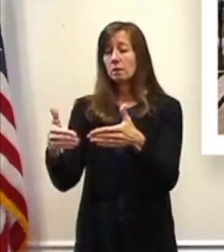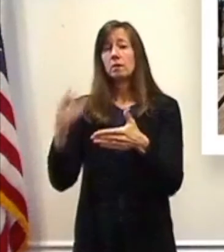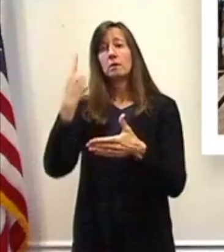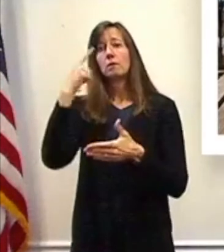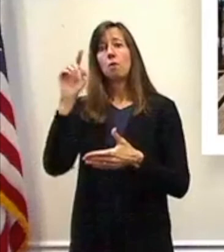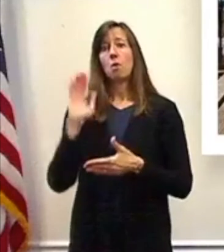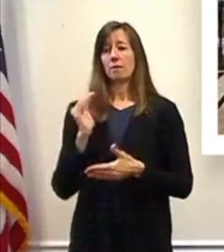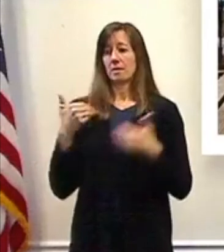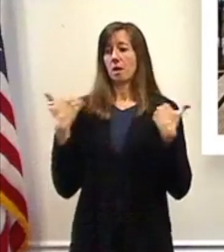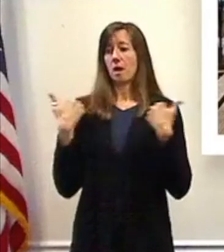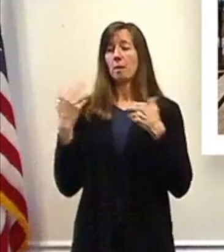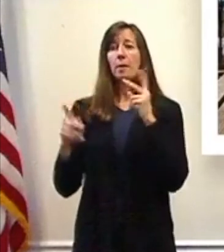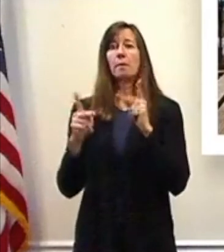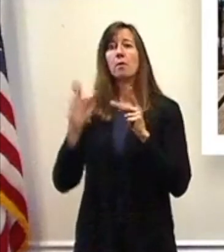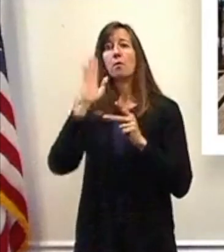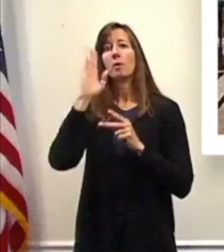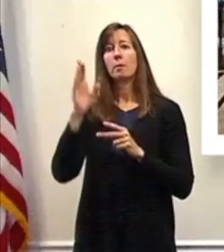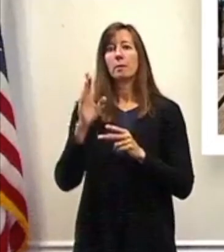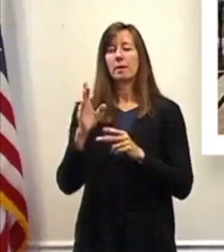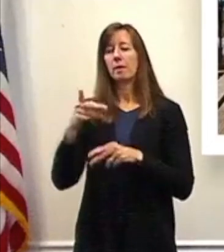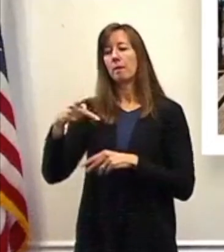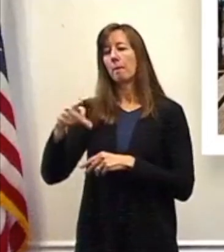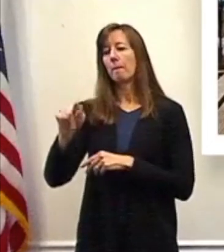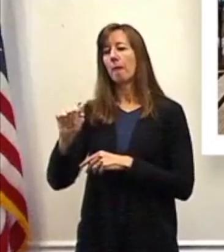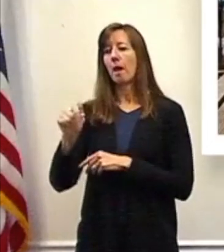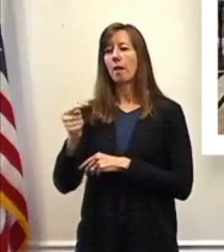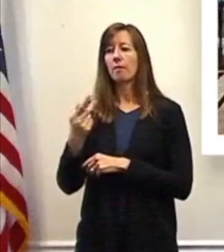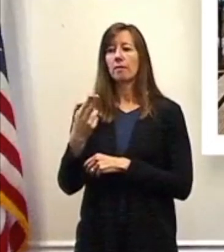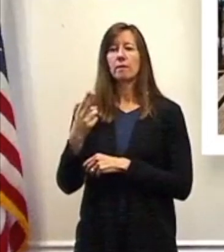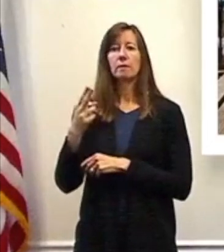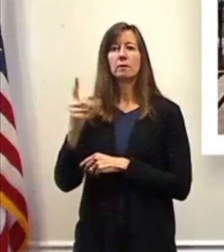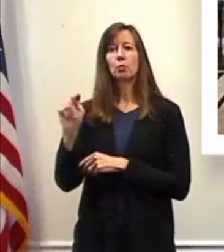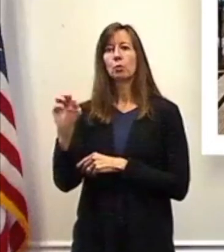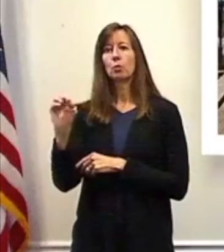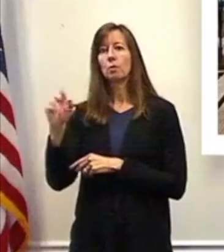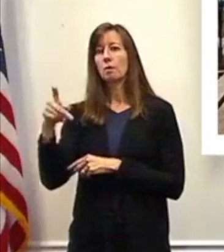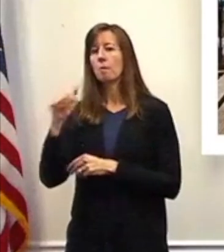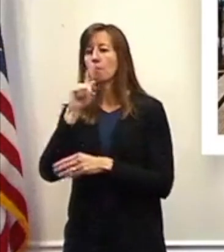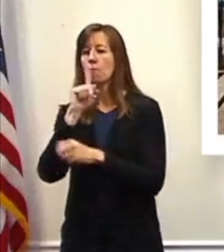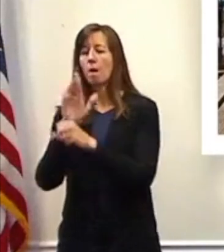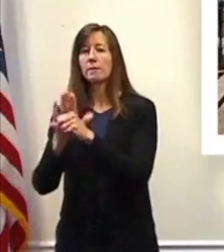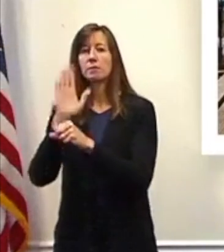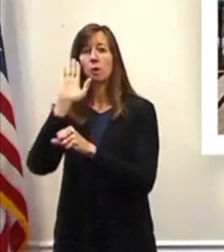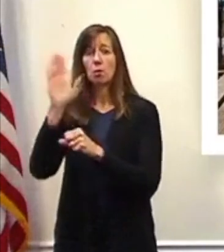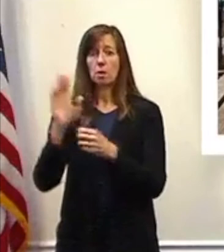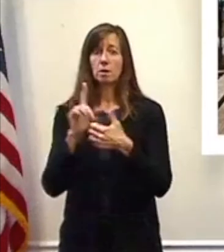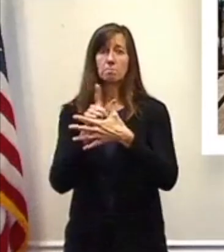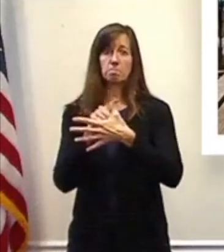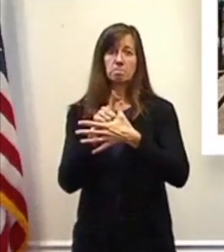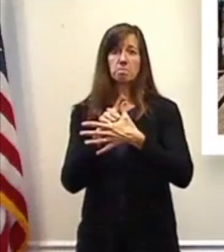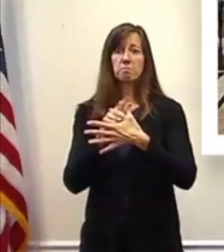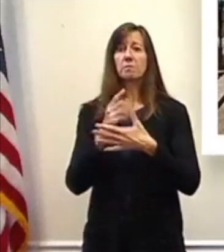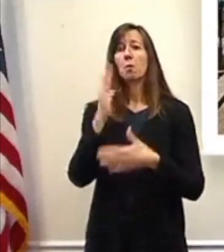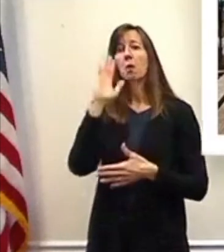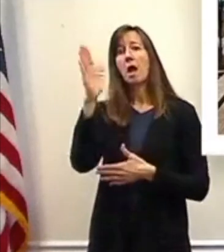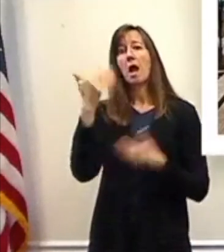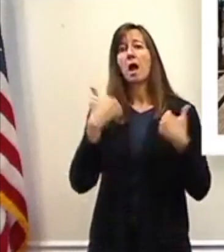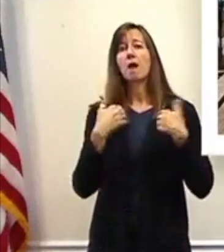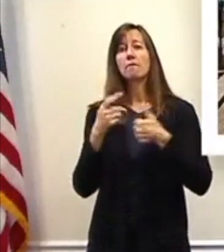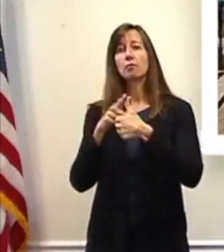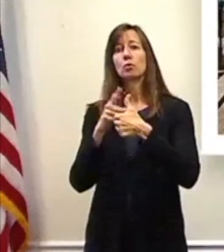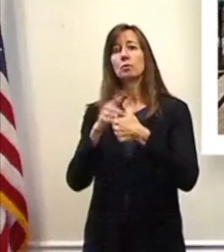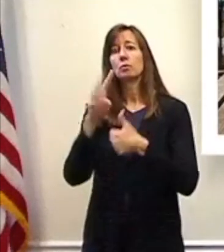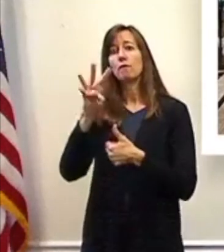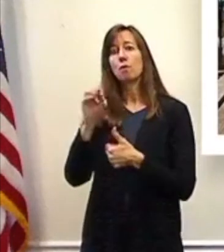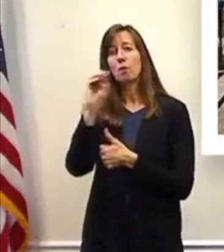continue to support services for young people, notably a 40% increase in our Path to Promise initiatives to support local